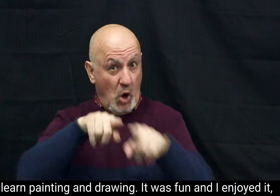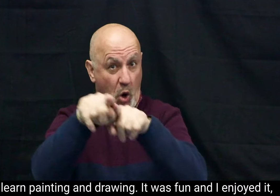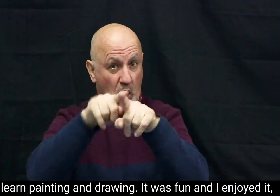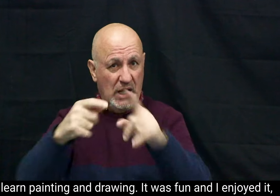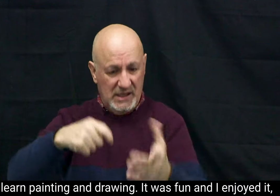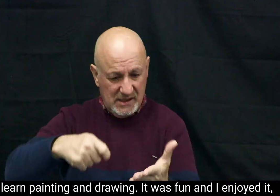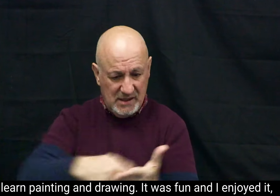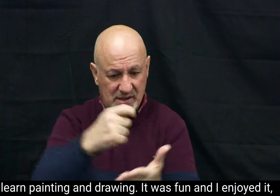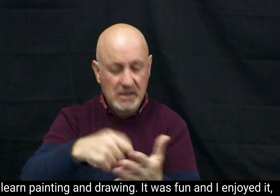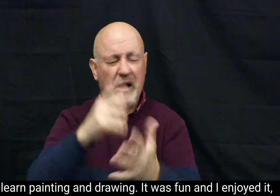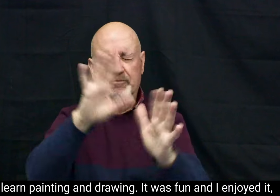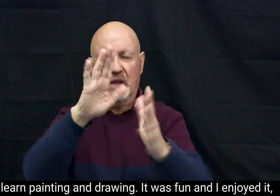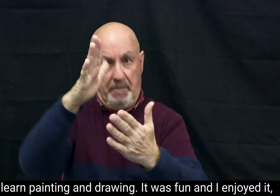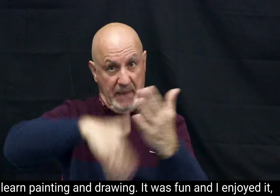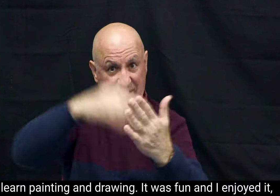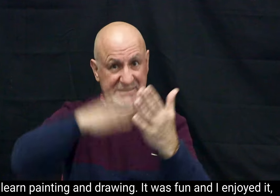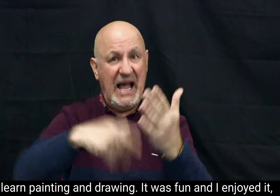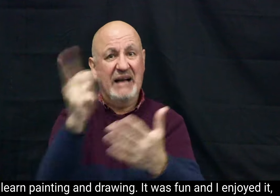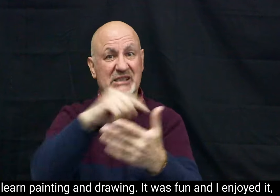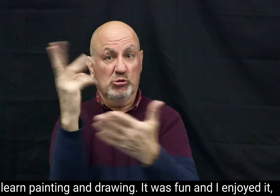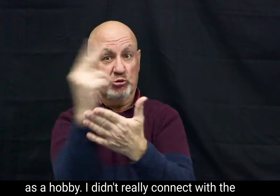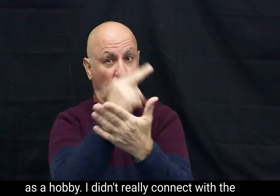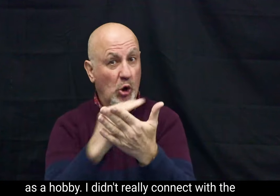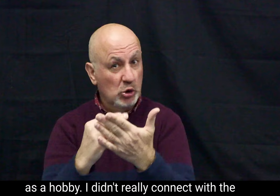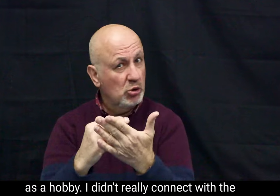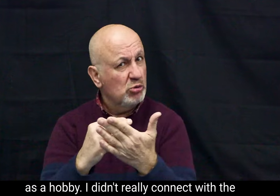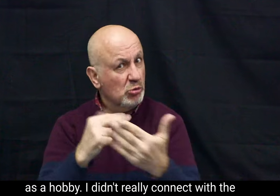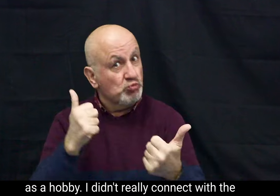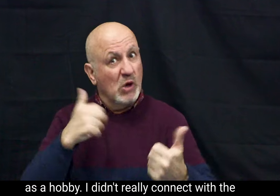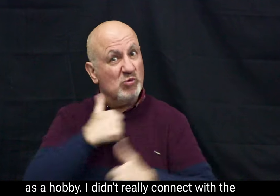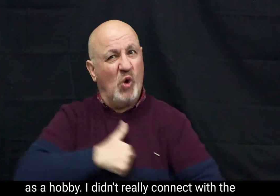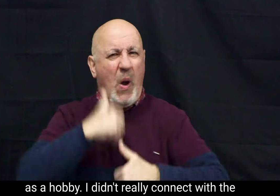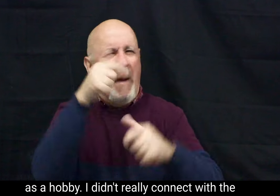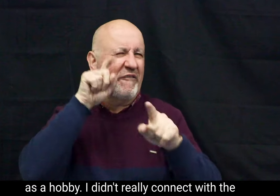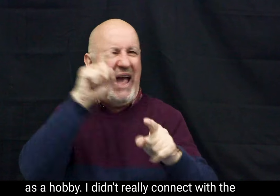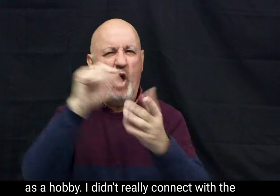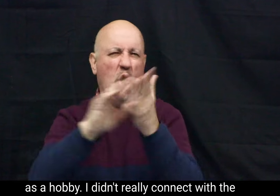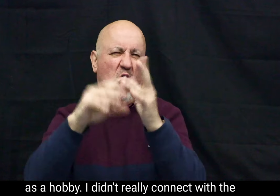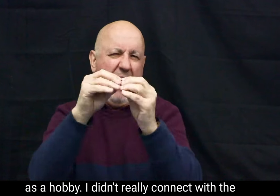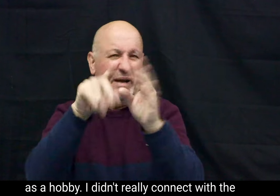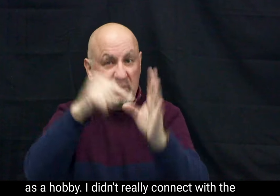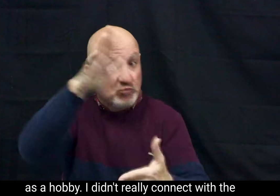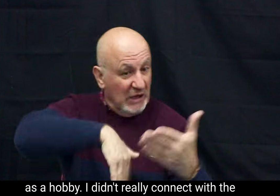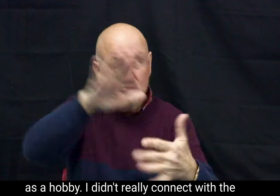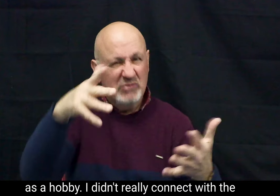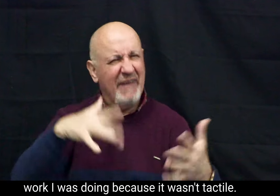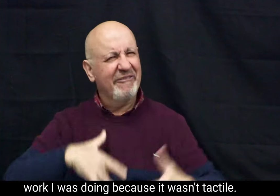It was fun and I enjoyed it as a hobby. I didn't really connect with the work I was doing